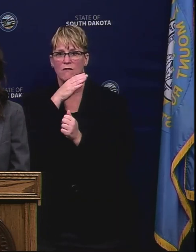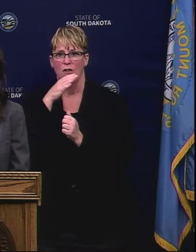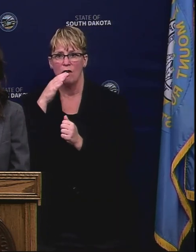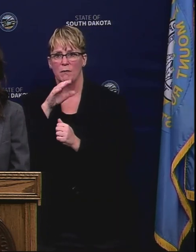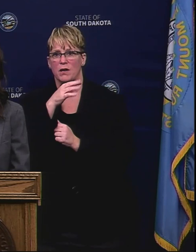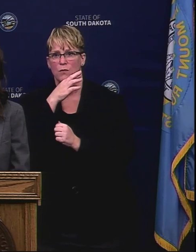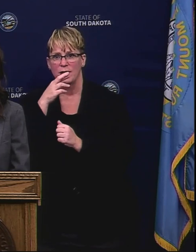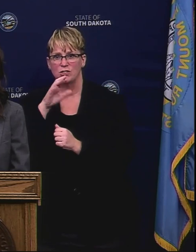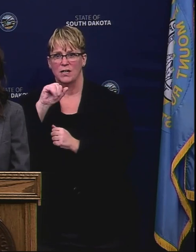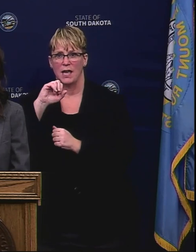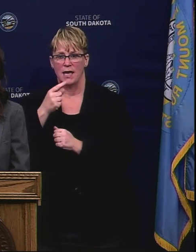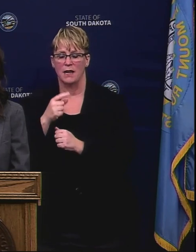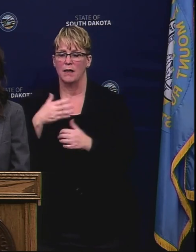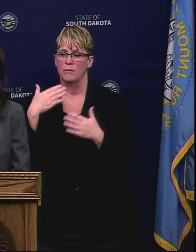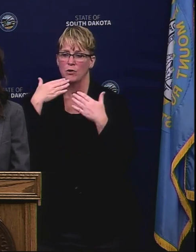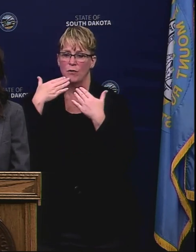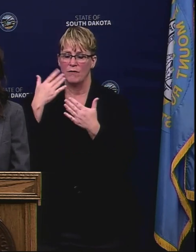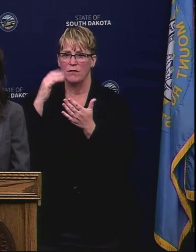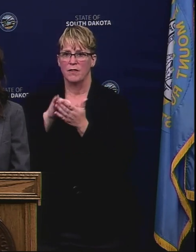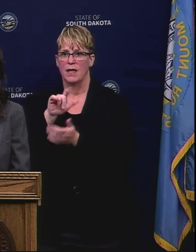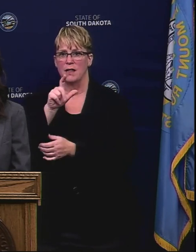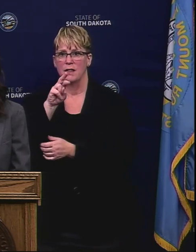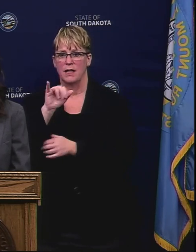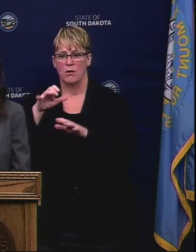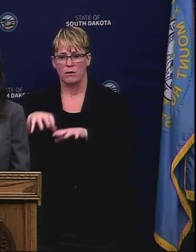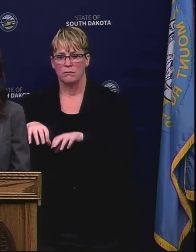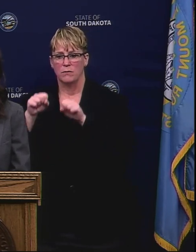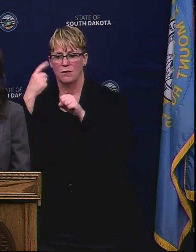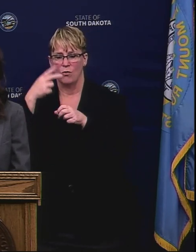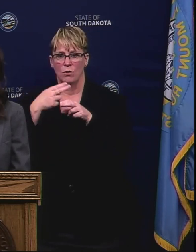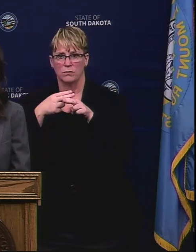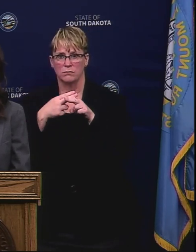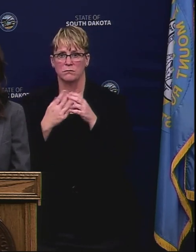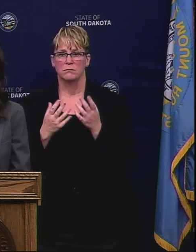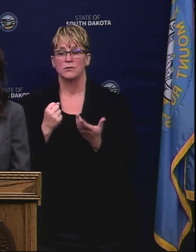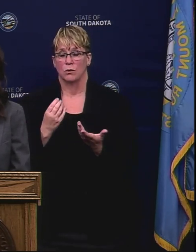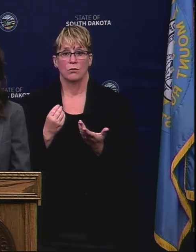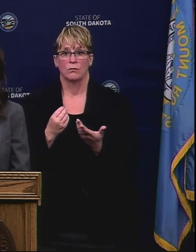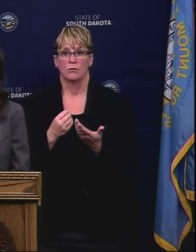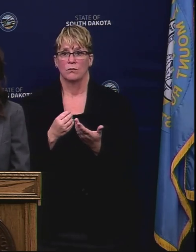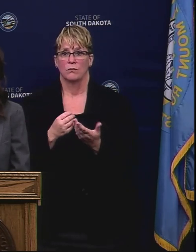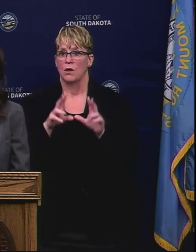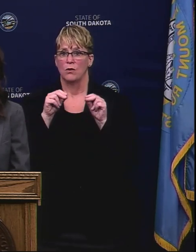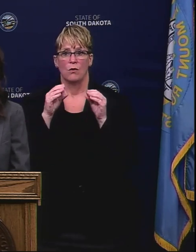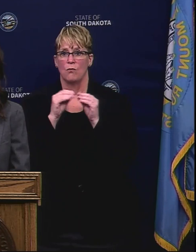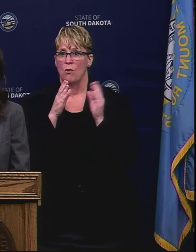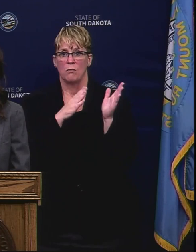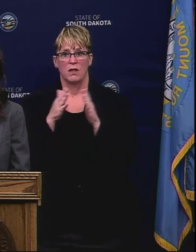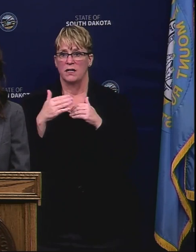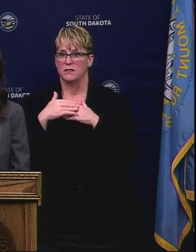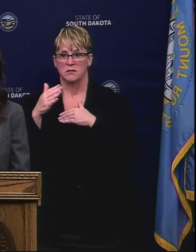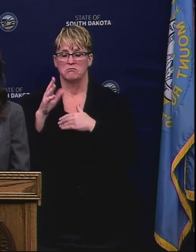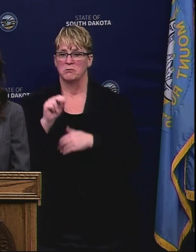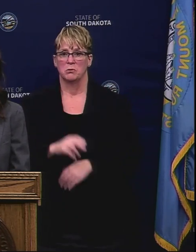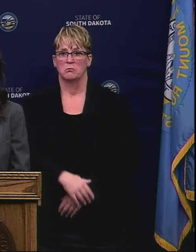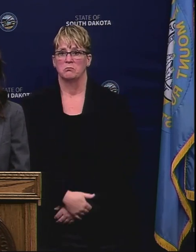department and I'm very grateful that Larry has agreed to do that in the interim. So, no further plans beyond that.